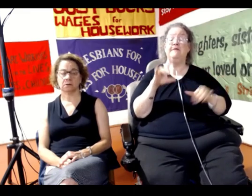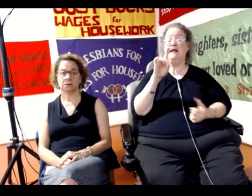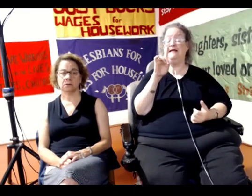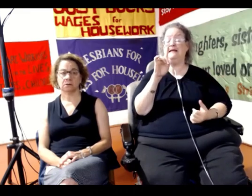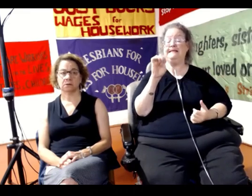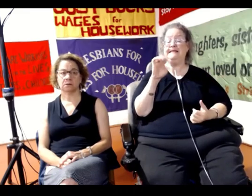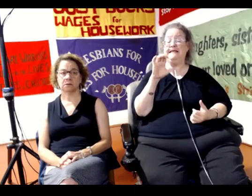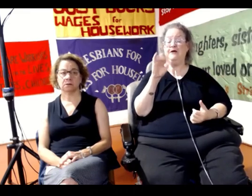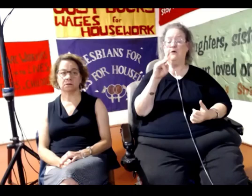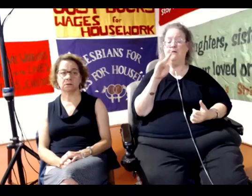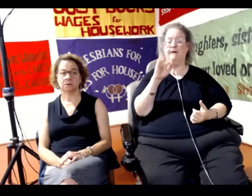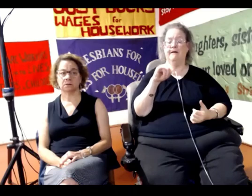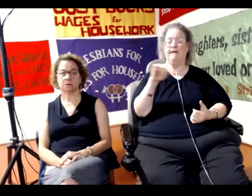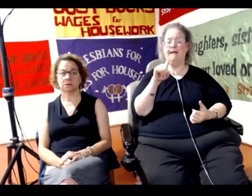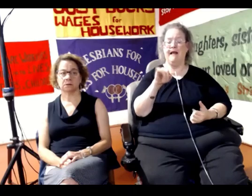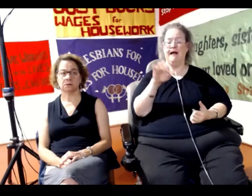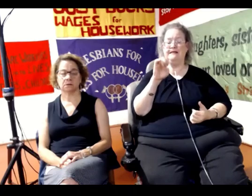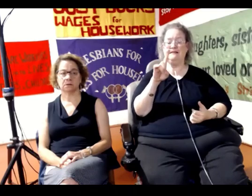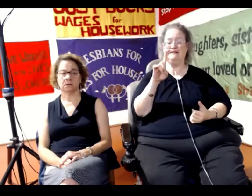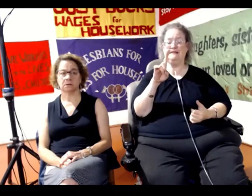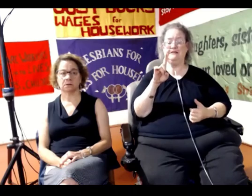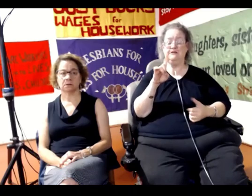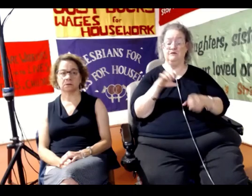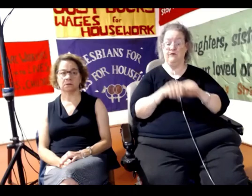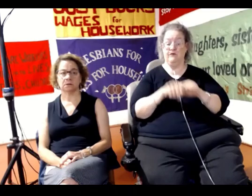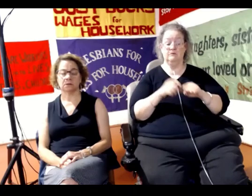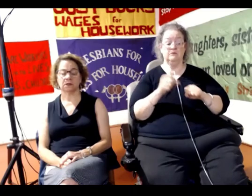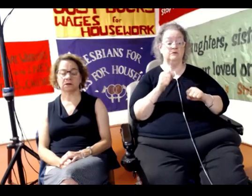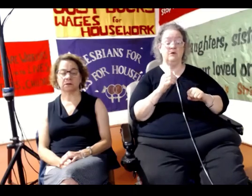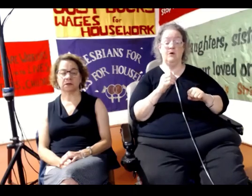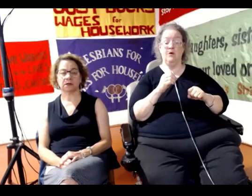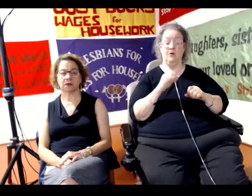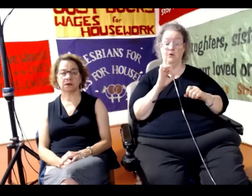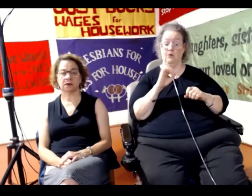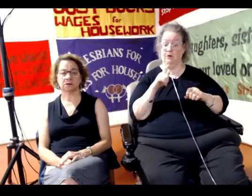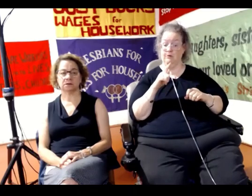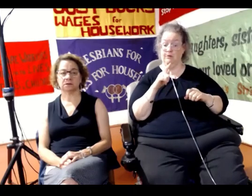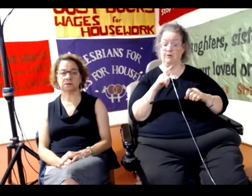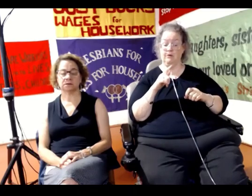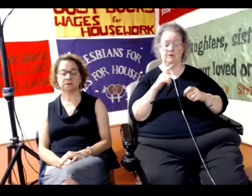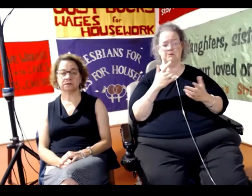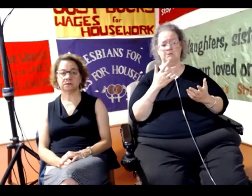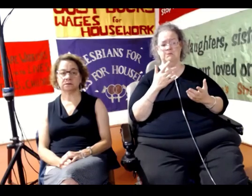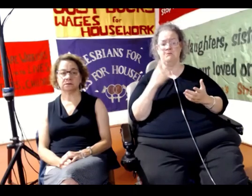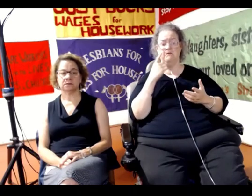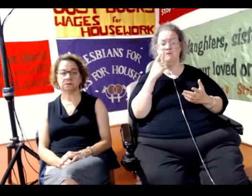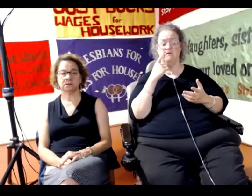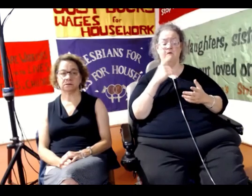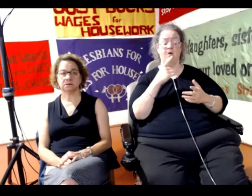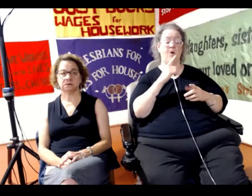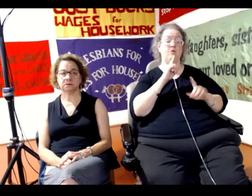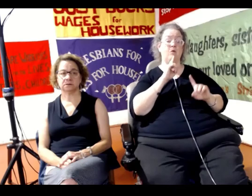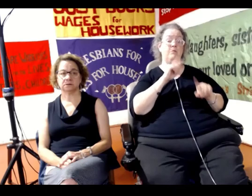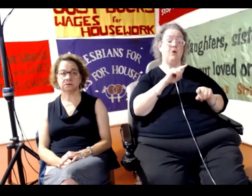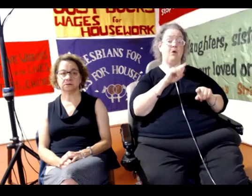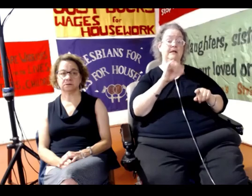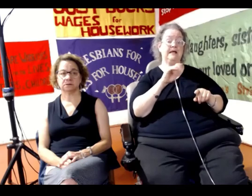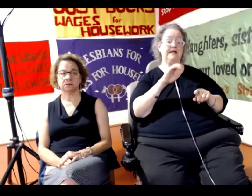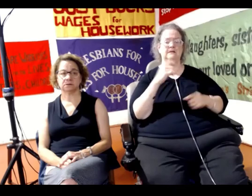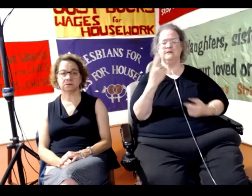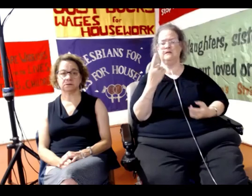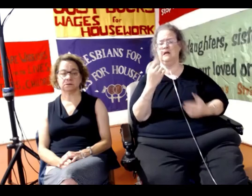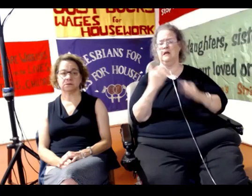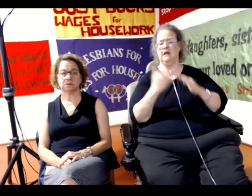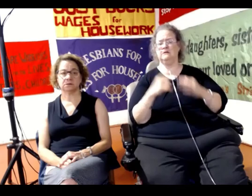The conviction rate in the UK is currently only about 1% of reported cases, let alone all